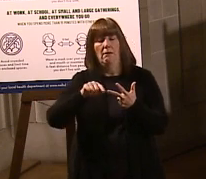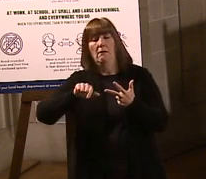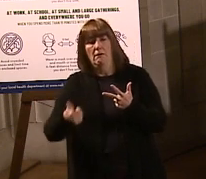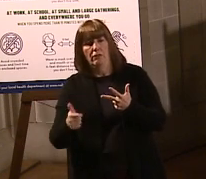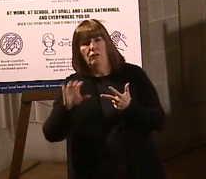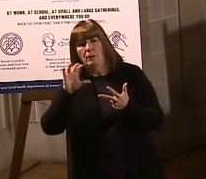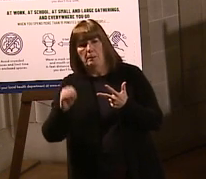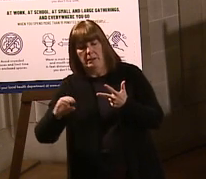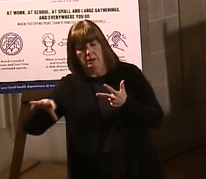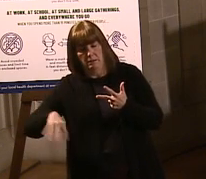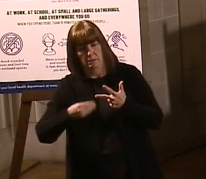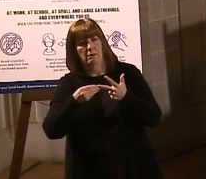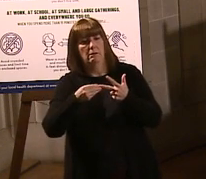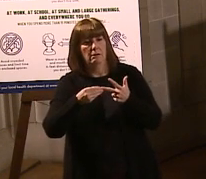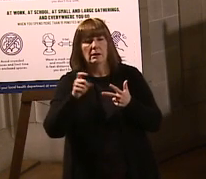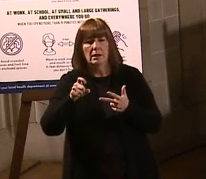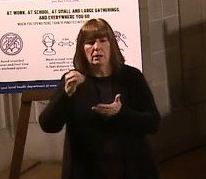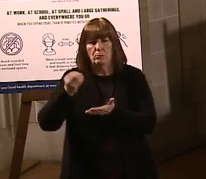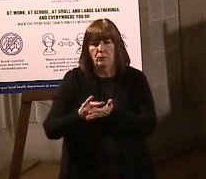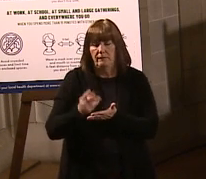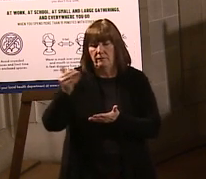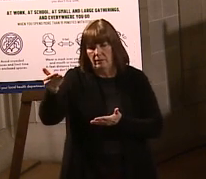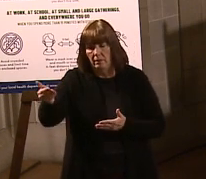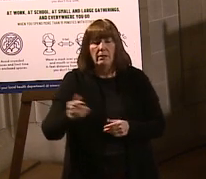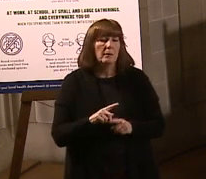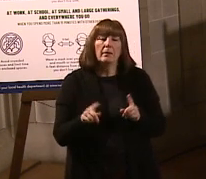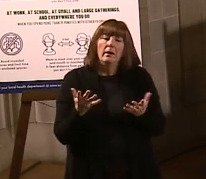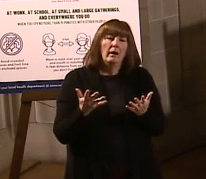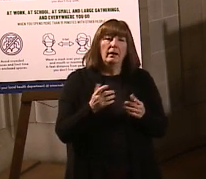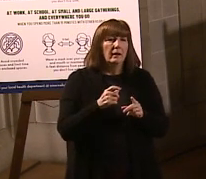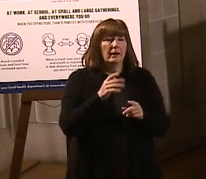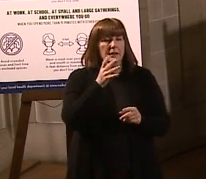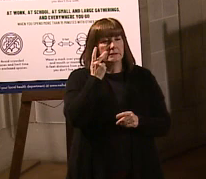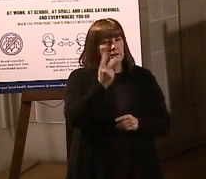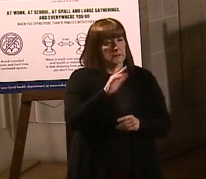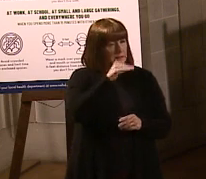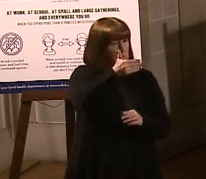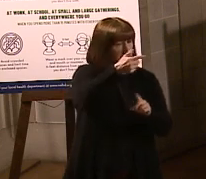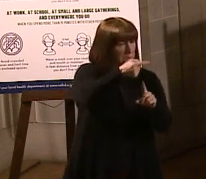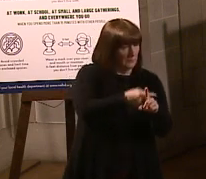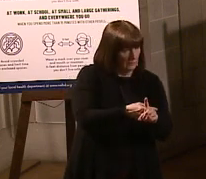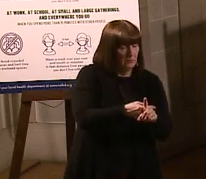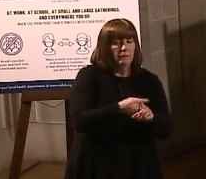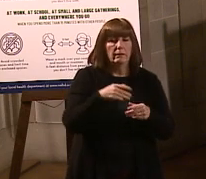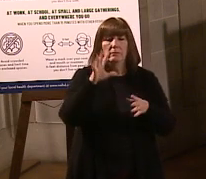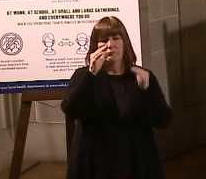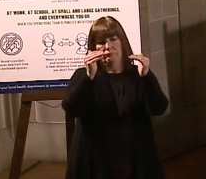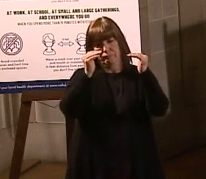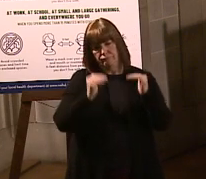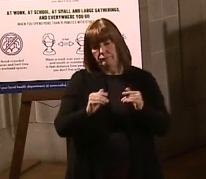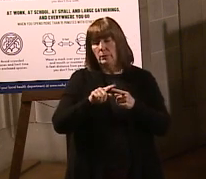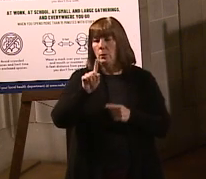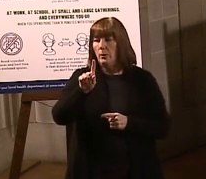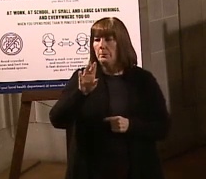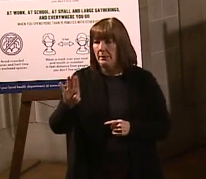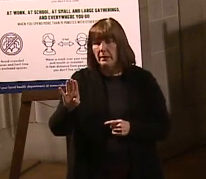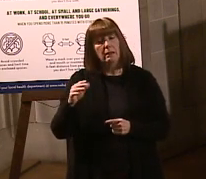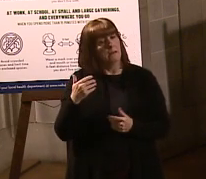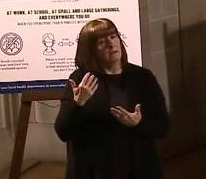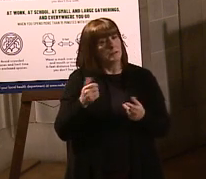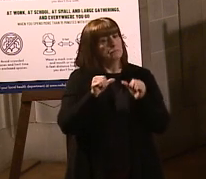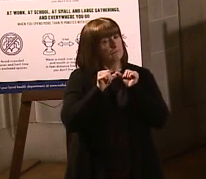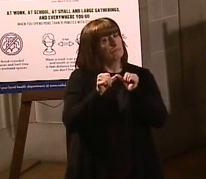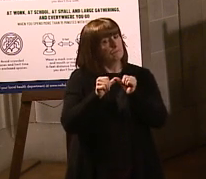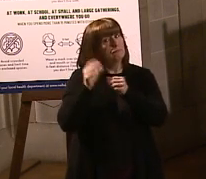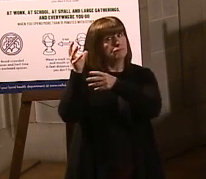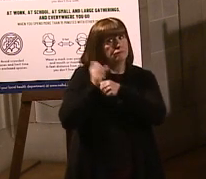so, again, that's not going to be impacting us over the course of the next month or so as we get into phase 1B. So, again, we've got a pretty consistent supply.